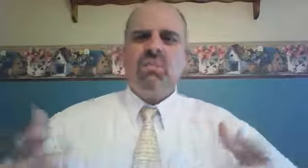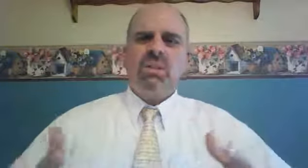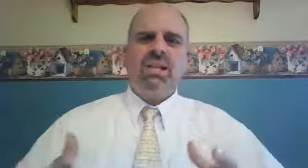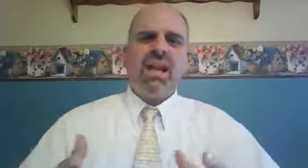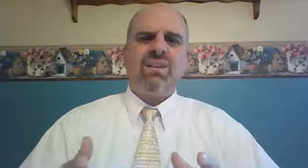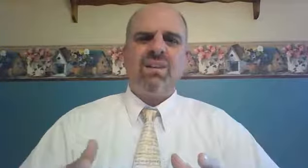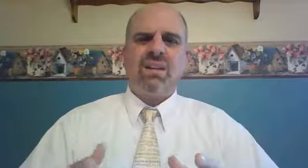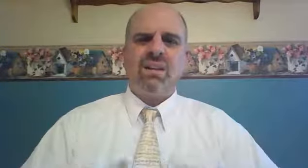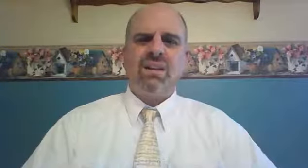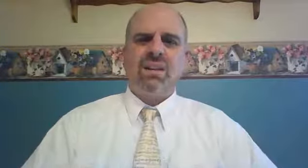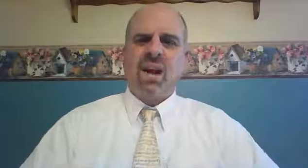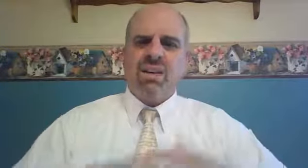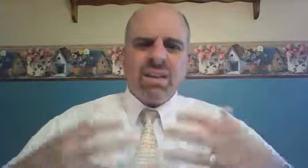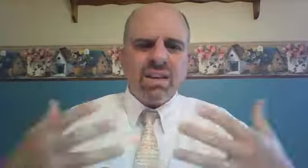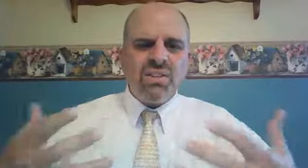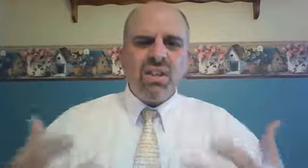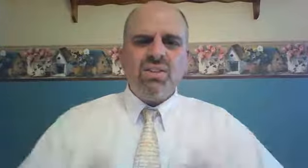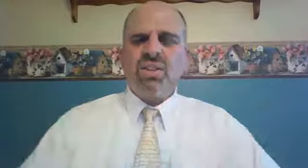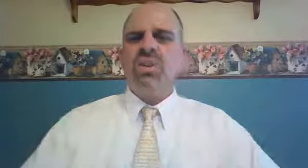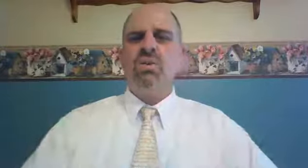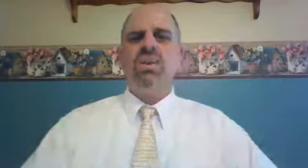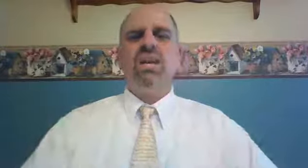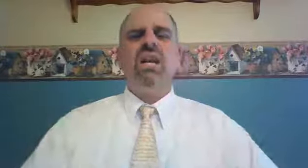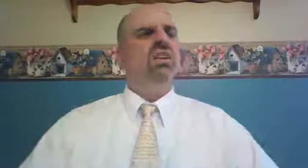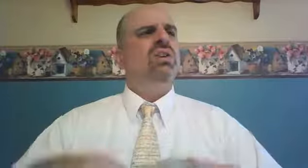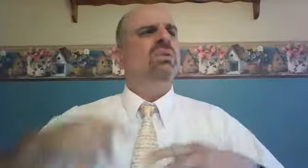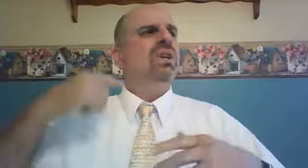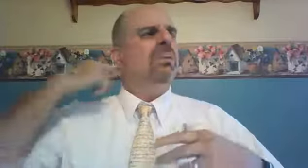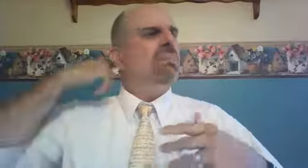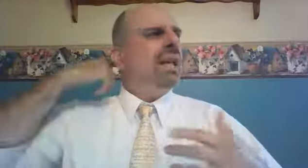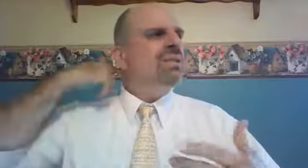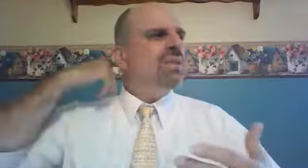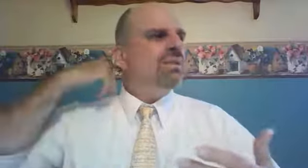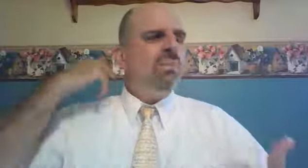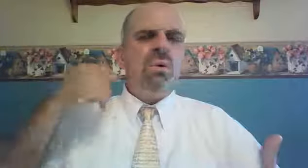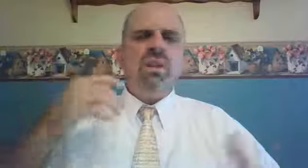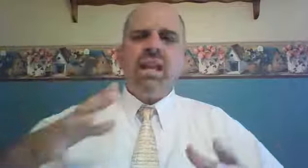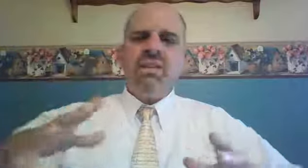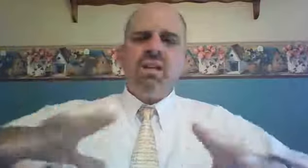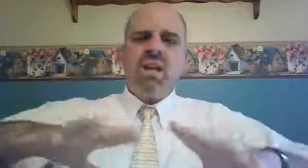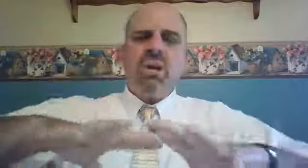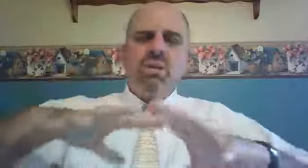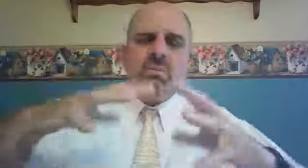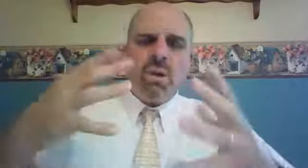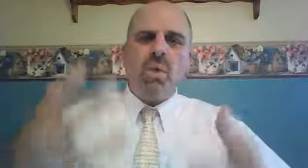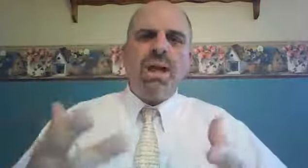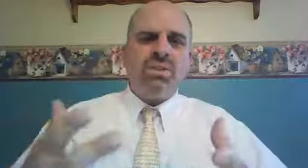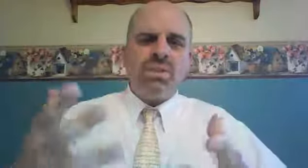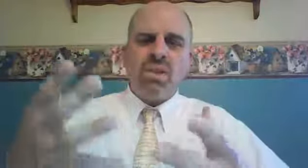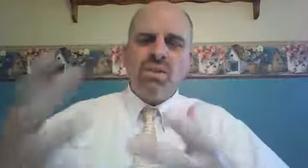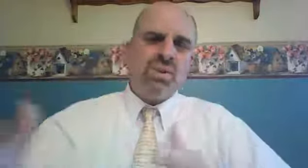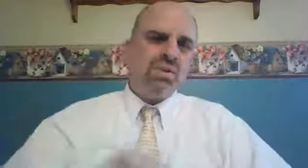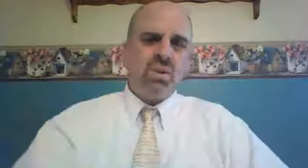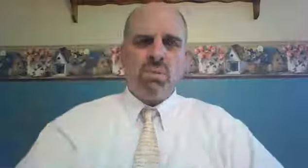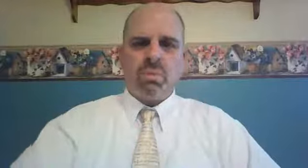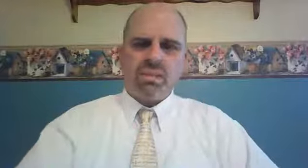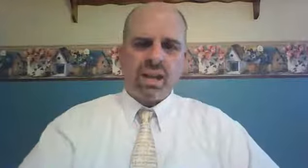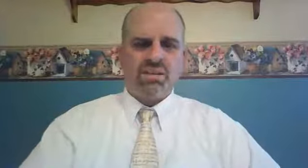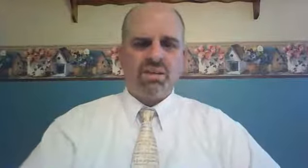protection, under his security. She was blessed even more than that to come under Boaz's physical protection.